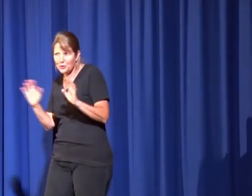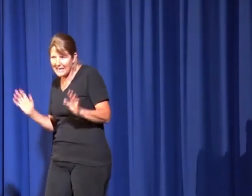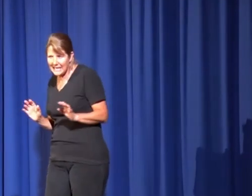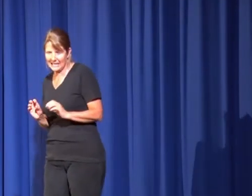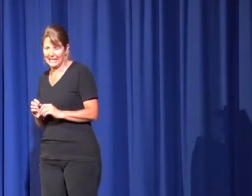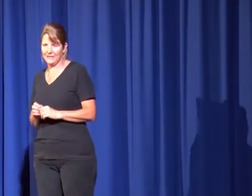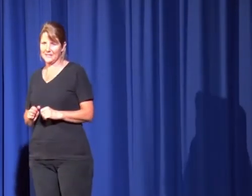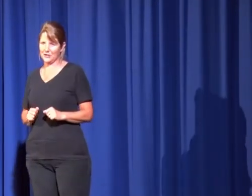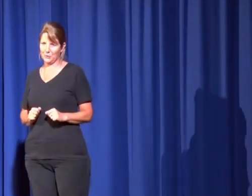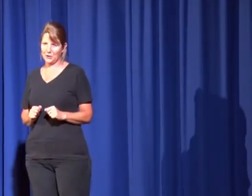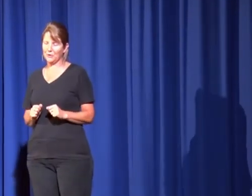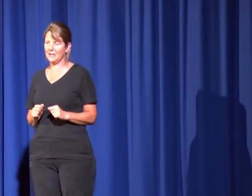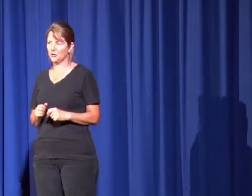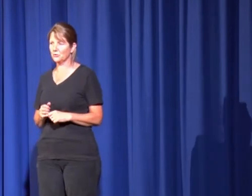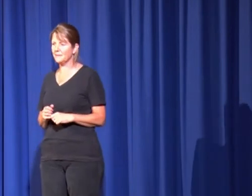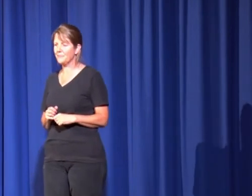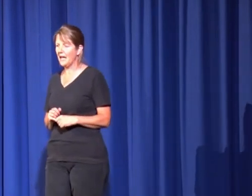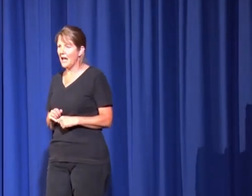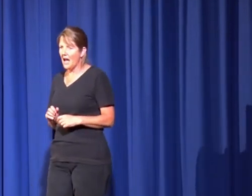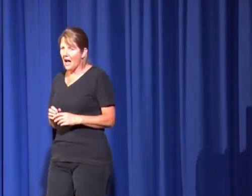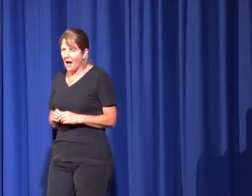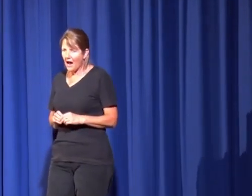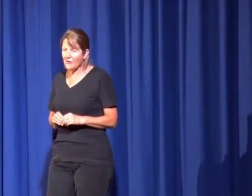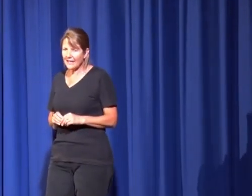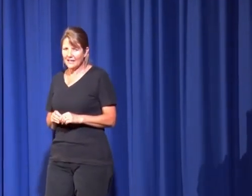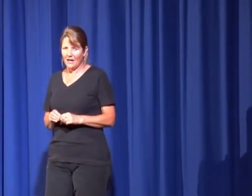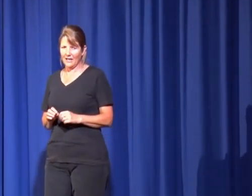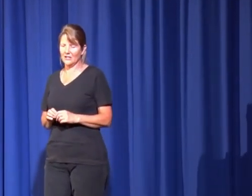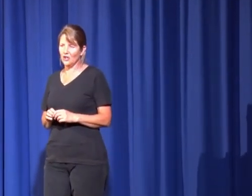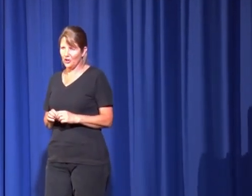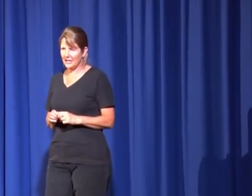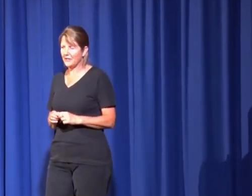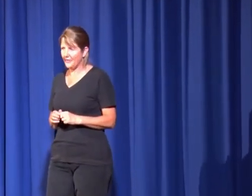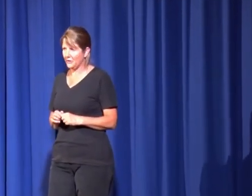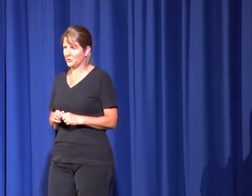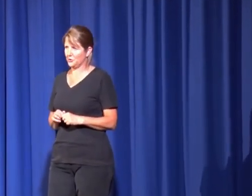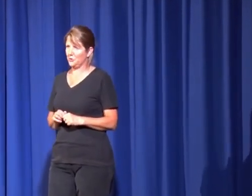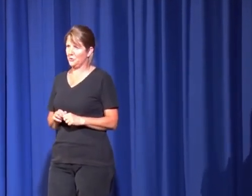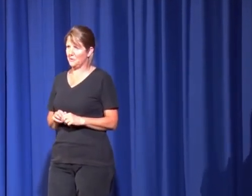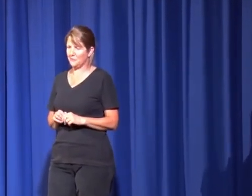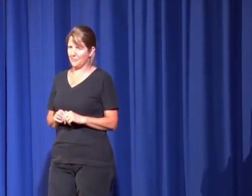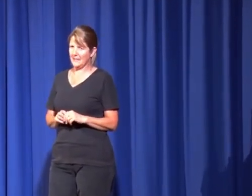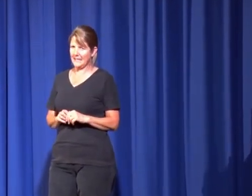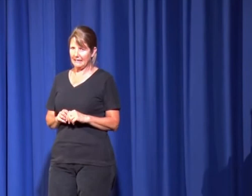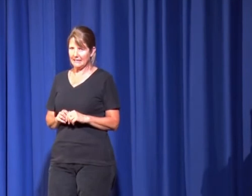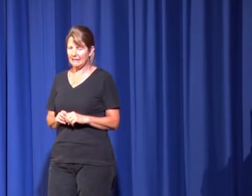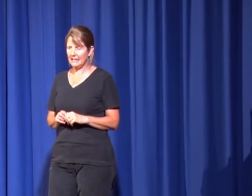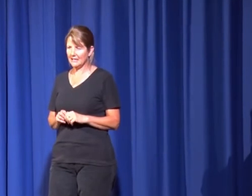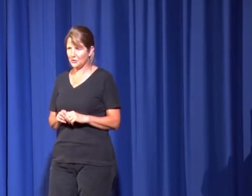too many in any given situation with my children, I reckon I could learn a thing or two from my dad and his